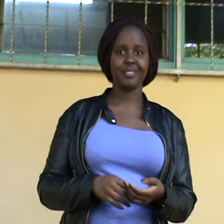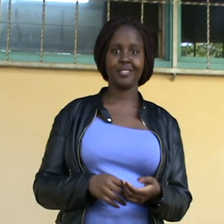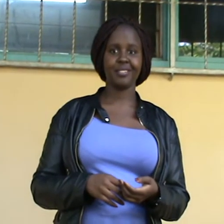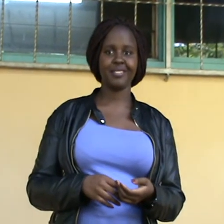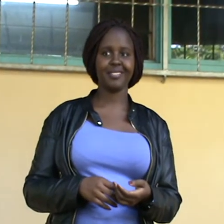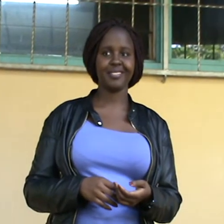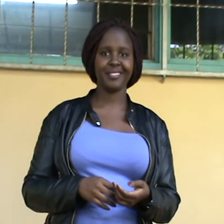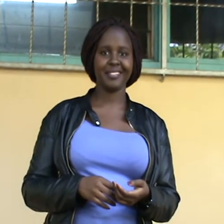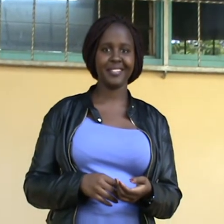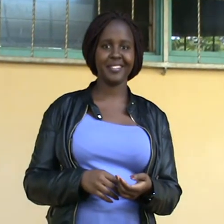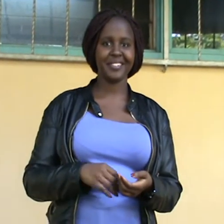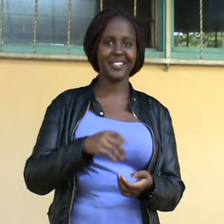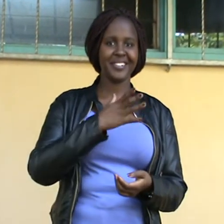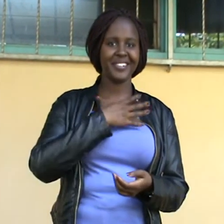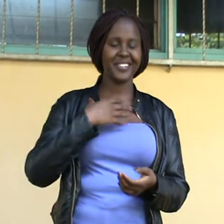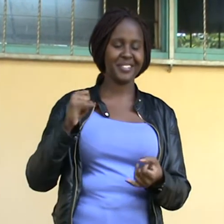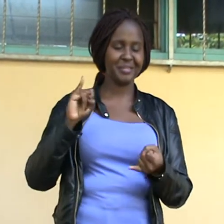And finally it was my turn.